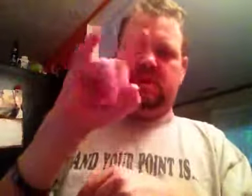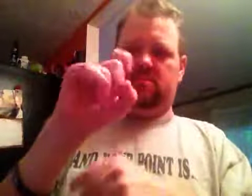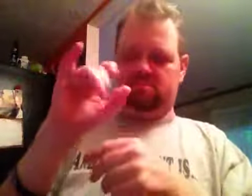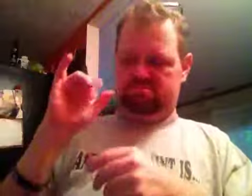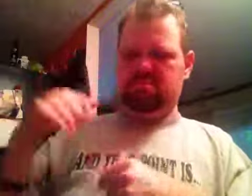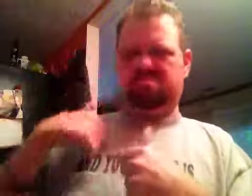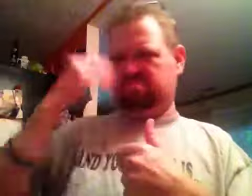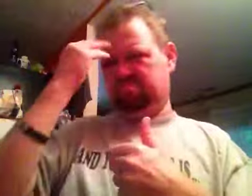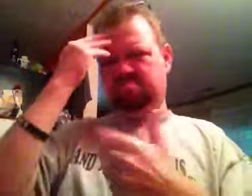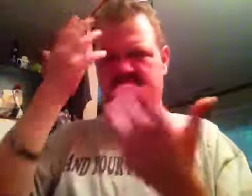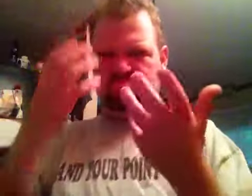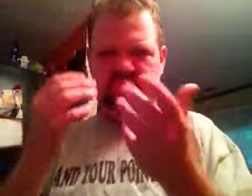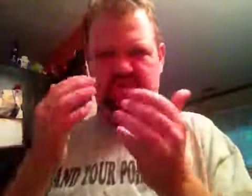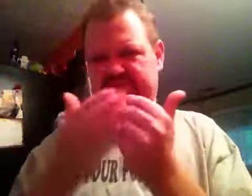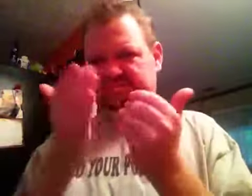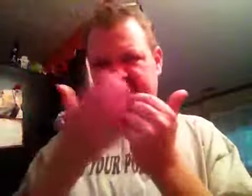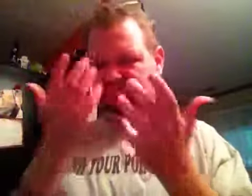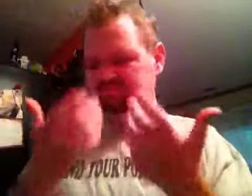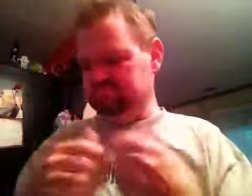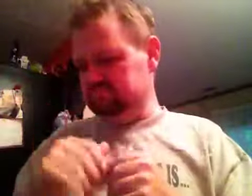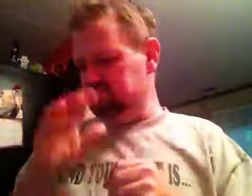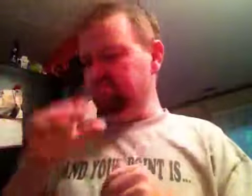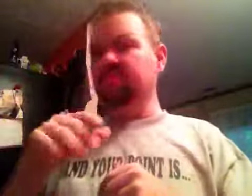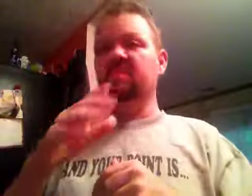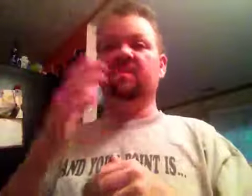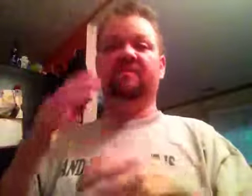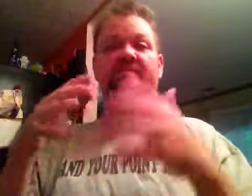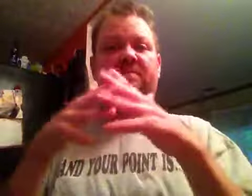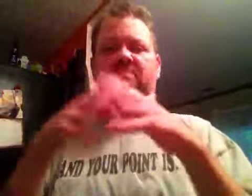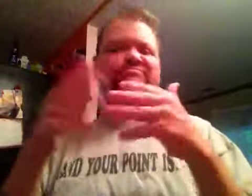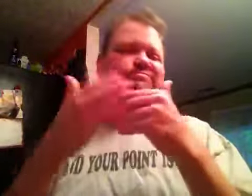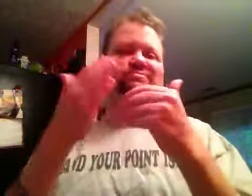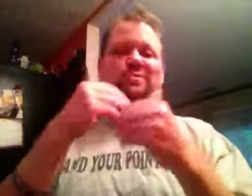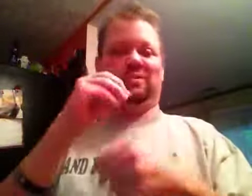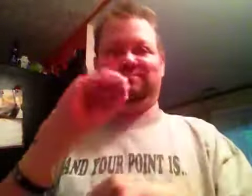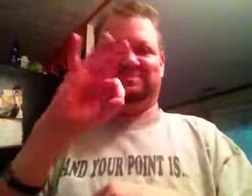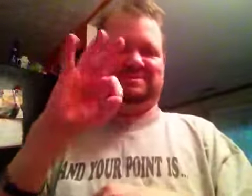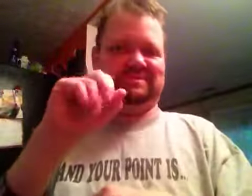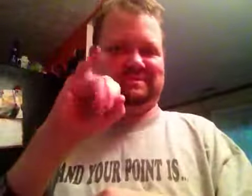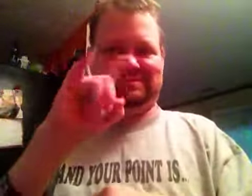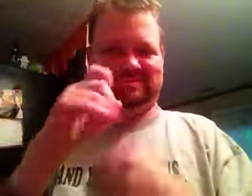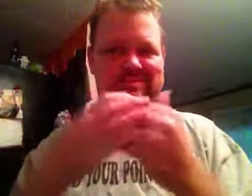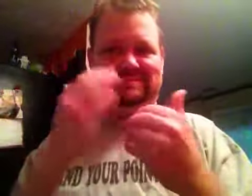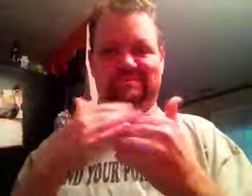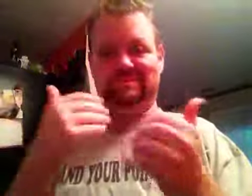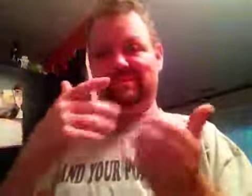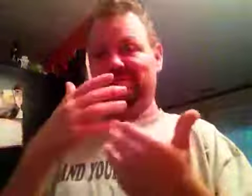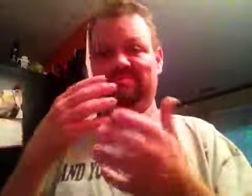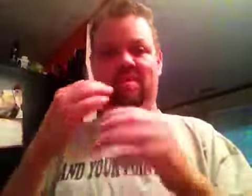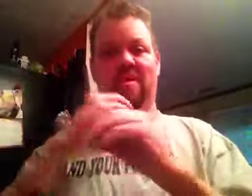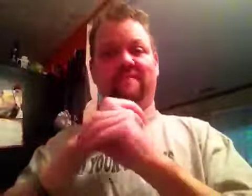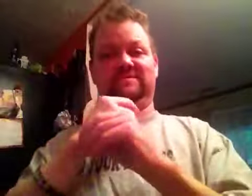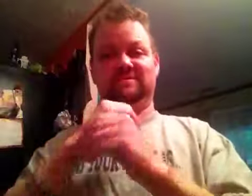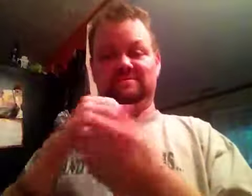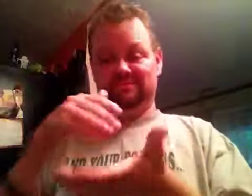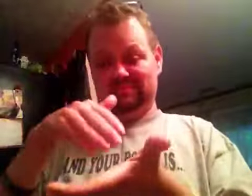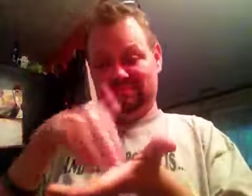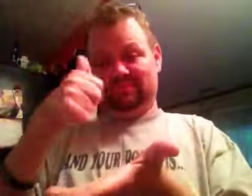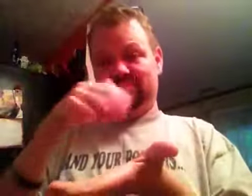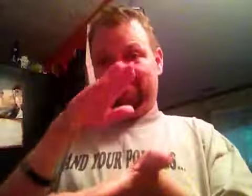Who is? It's the ball! had to use his hands. He doesn't want it for the system. want for the other